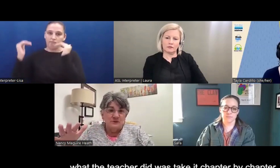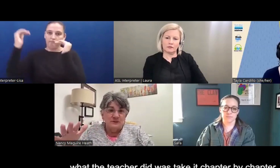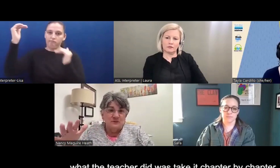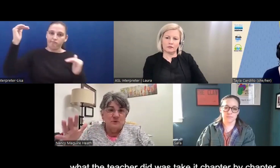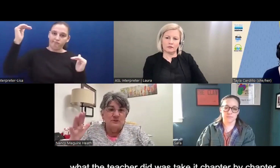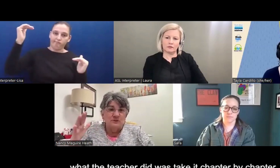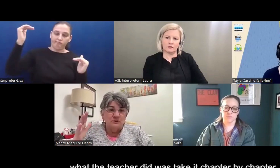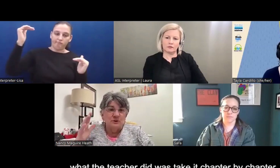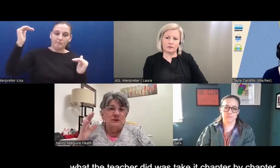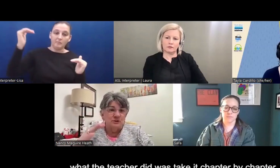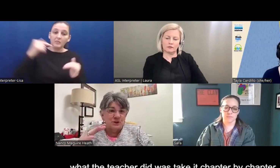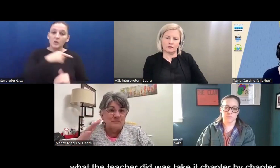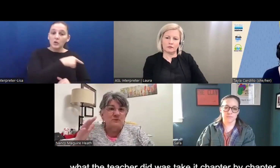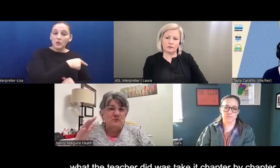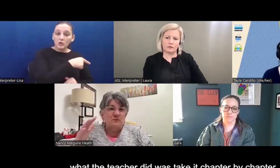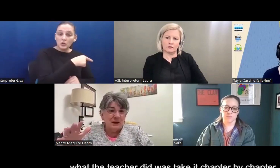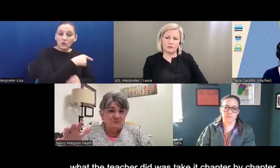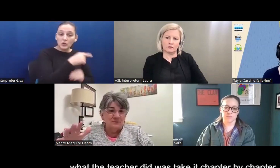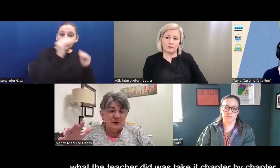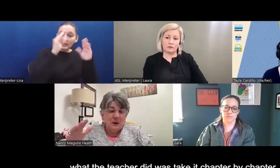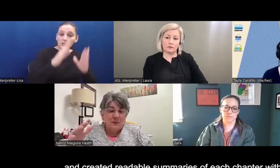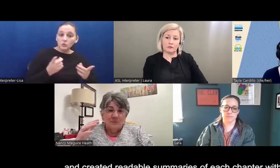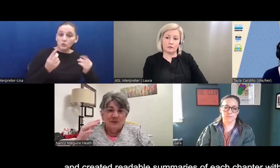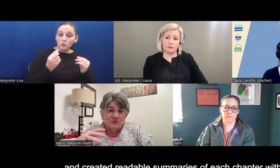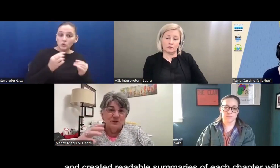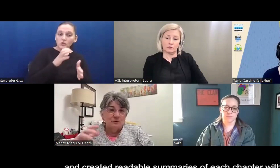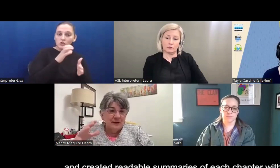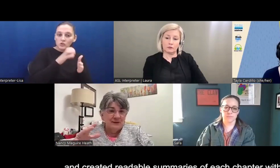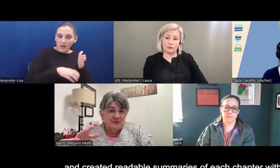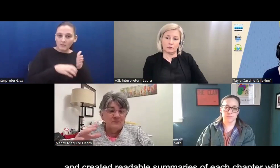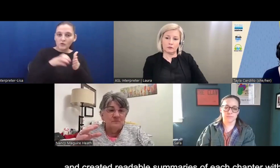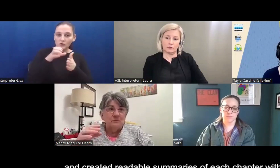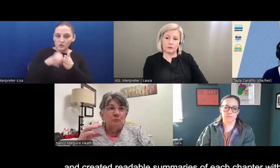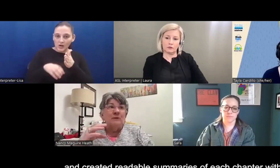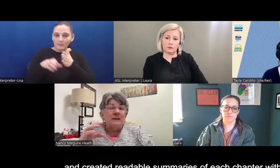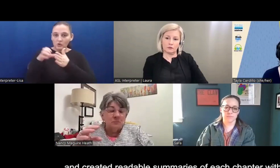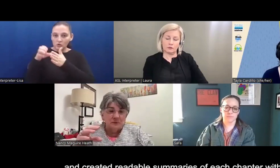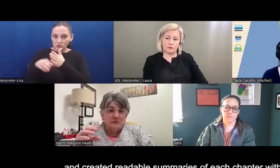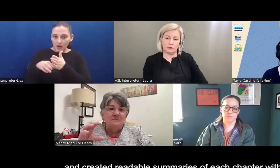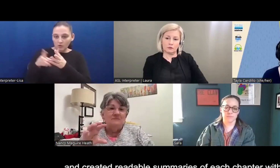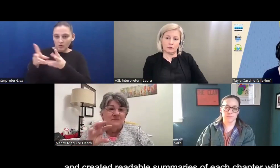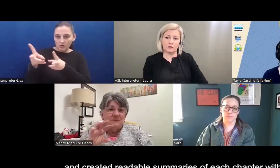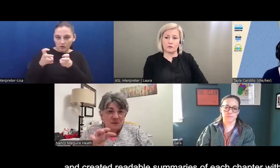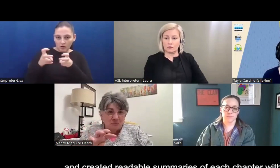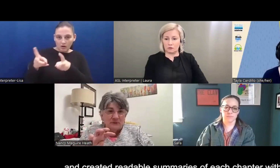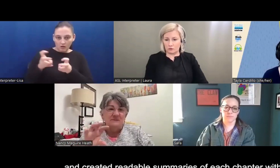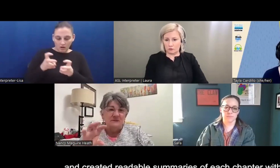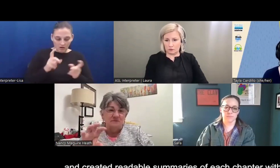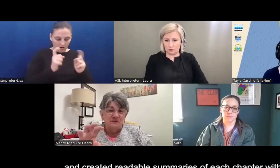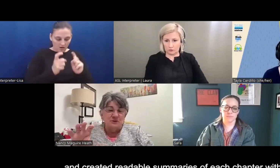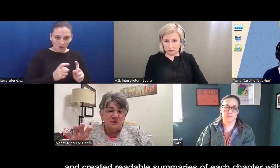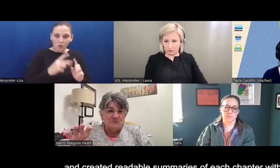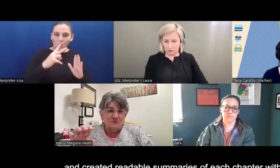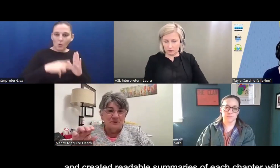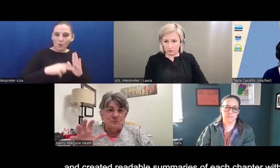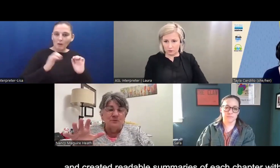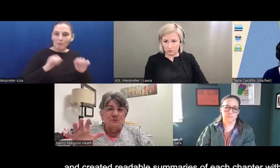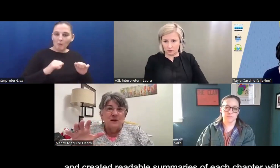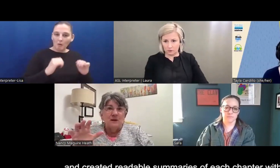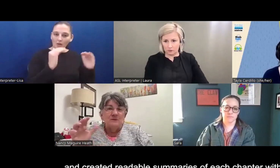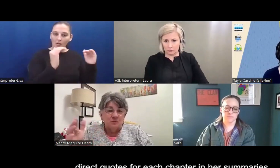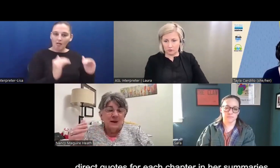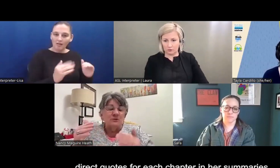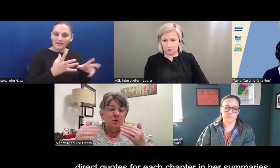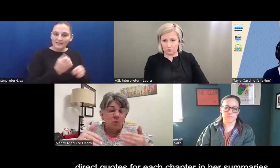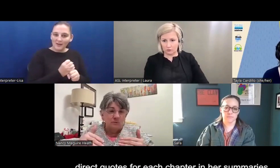teacher did was she took it chapter by chapter and she created readable summaries of each chapter with